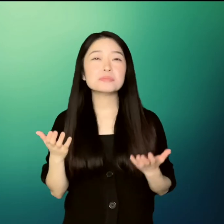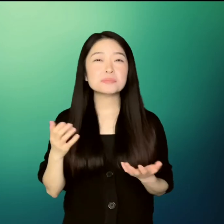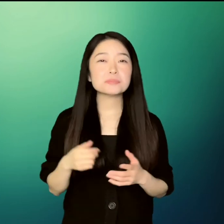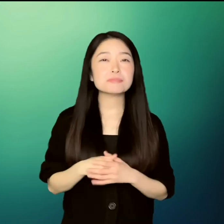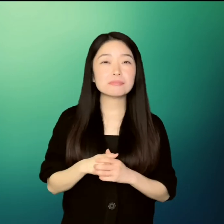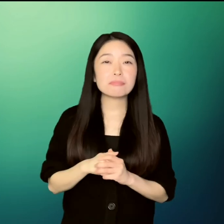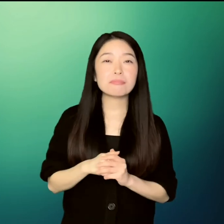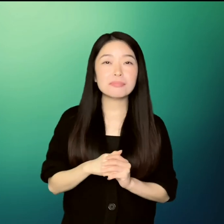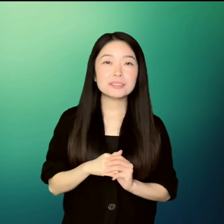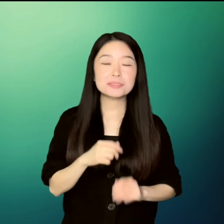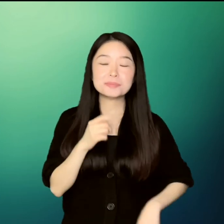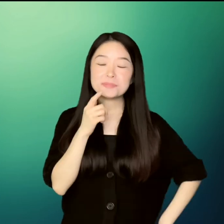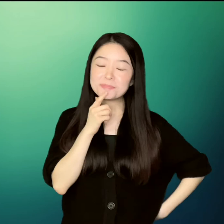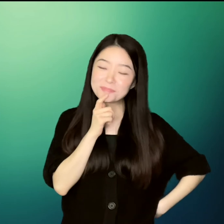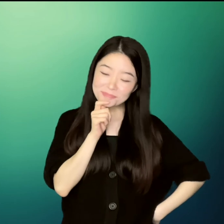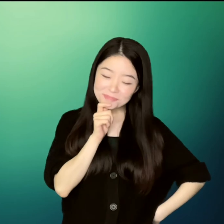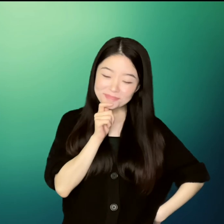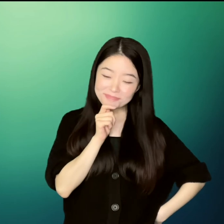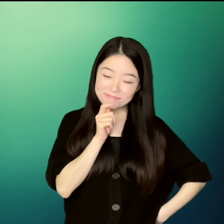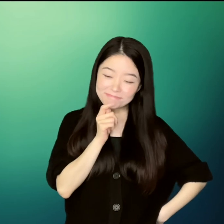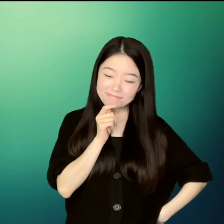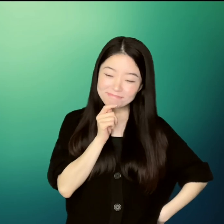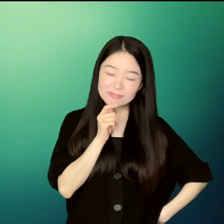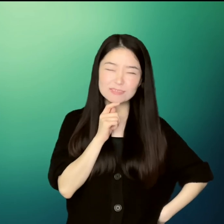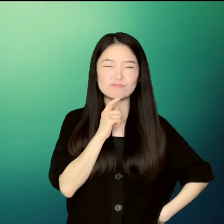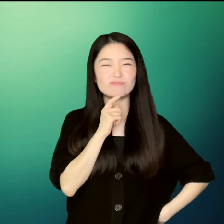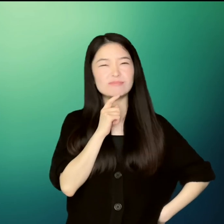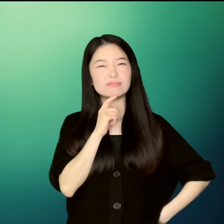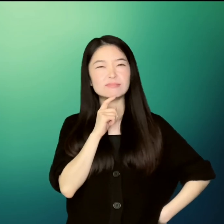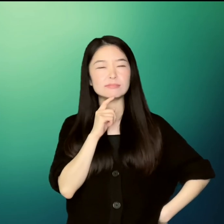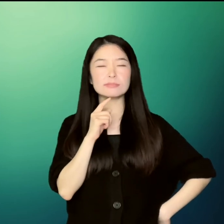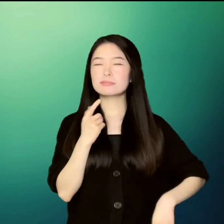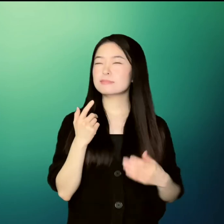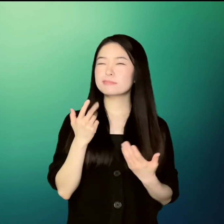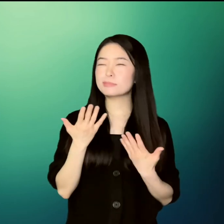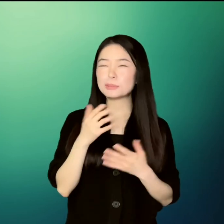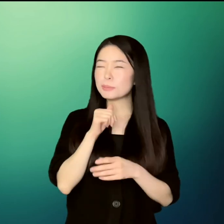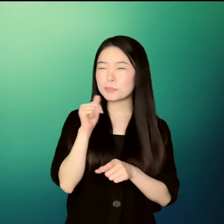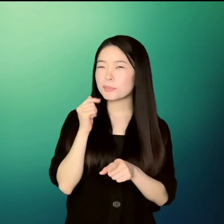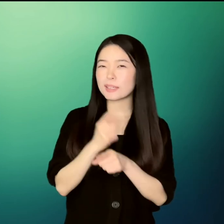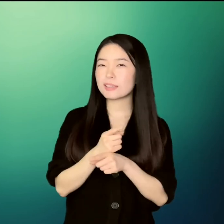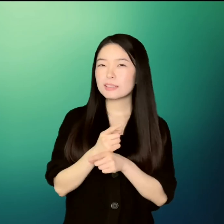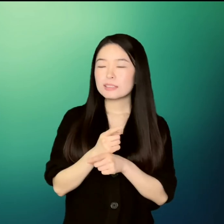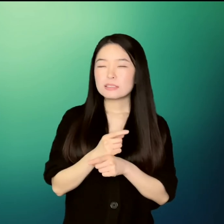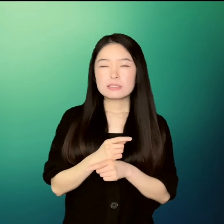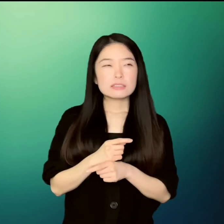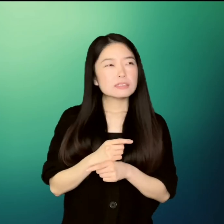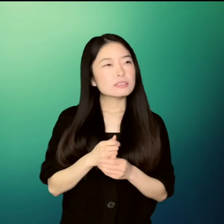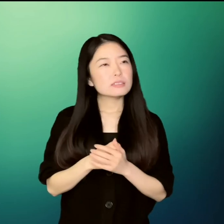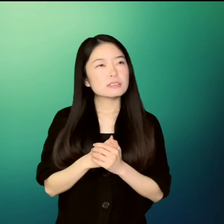Her smile turned down. Nothing sounded right. Nothing felt right.